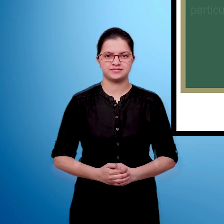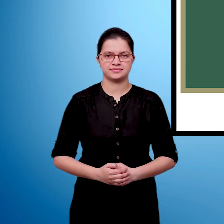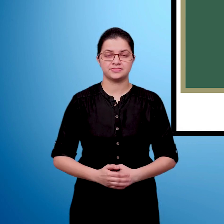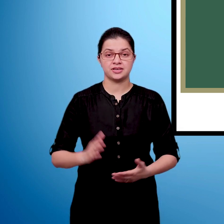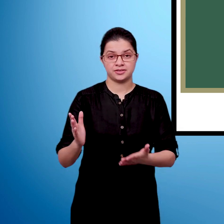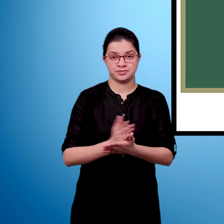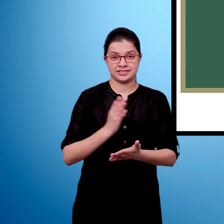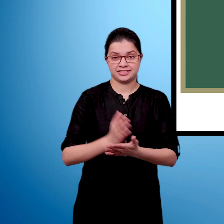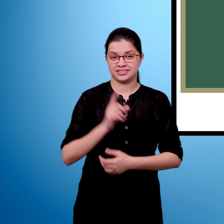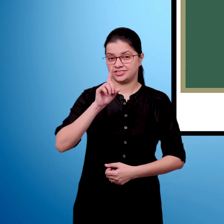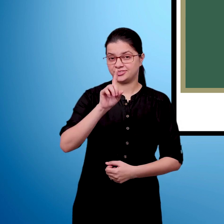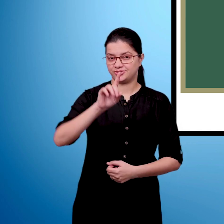Page number 14.